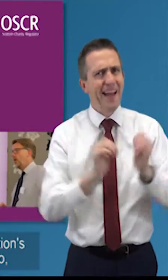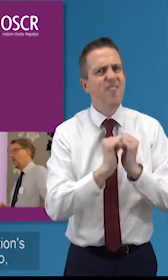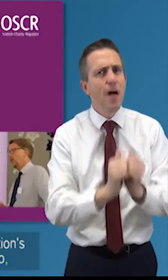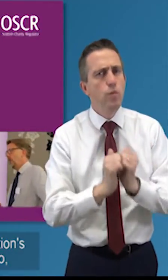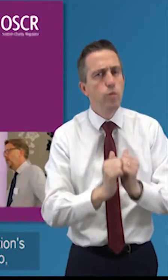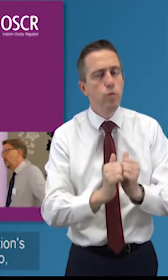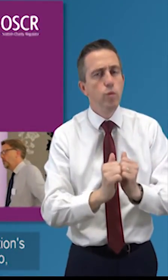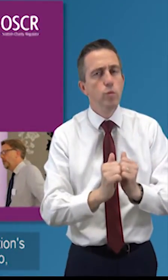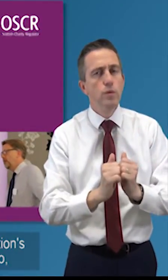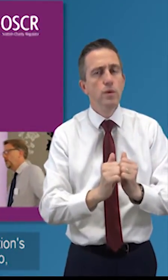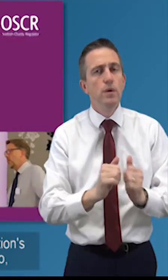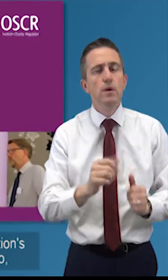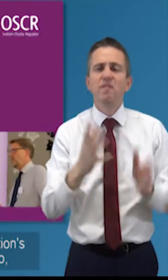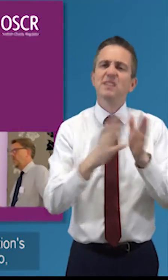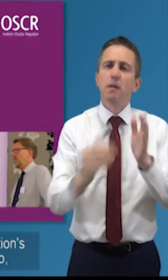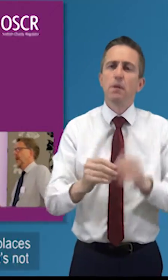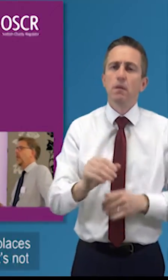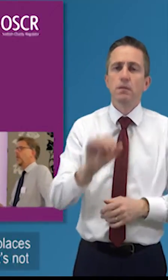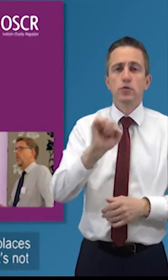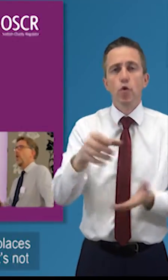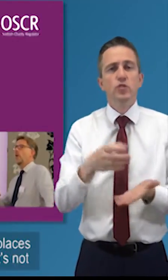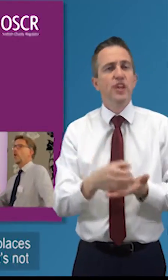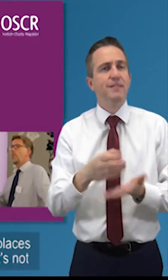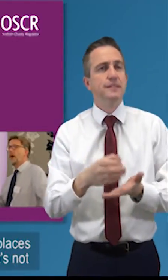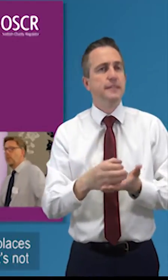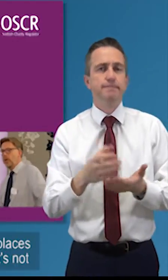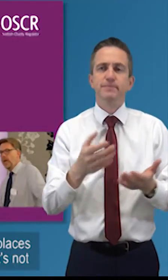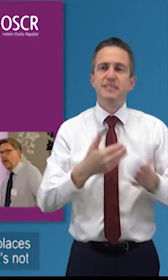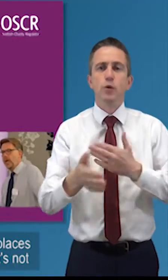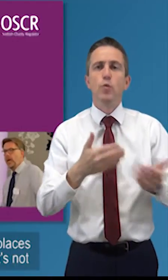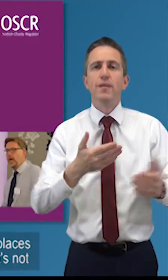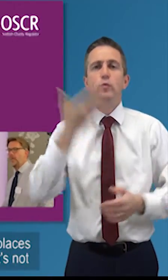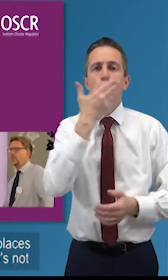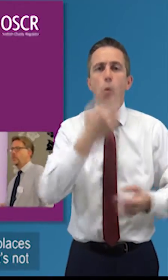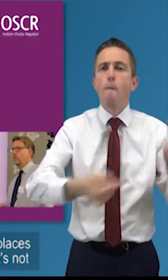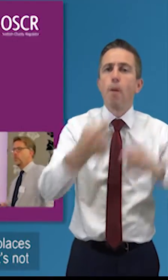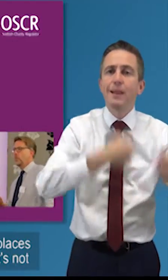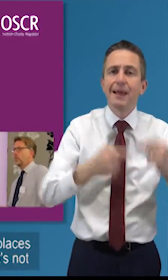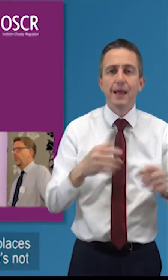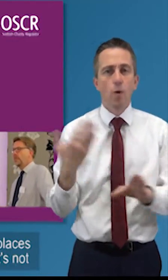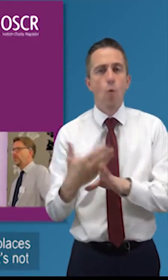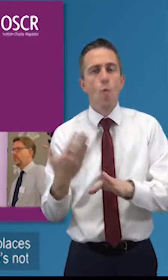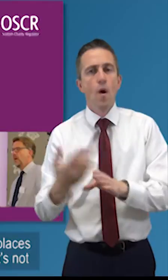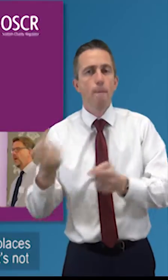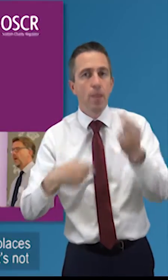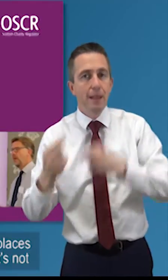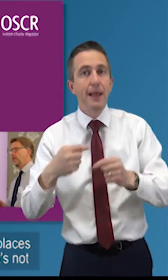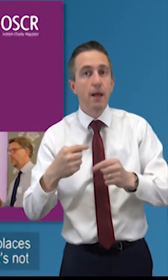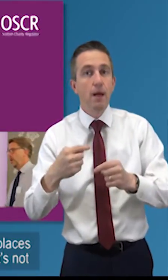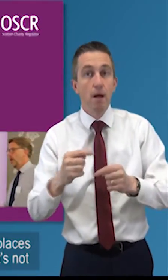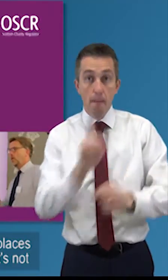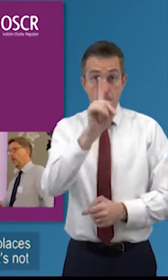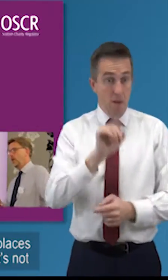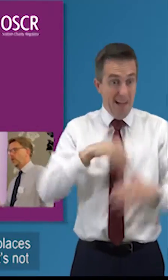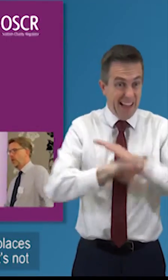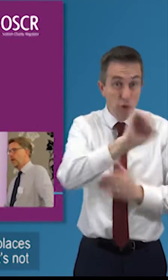are a charity that's been set up to i don't know combat bullying in schools or in workplaces and